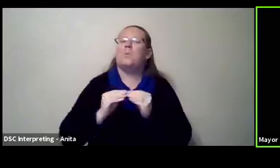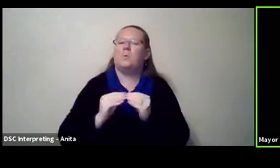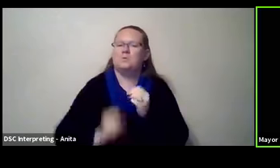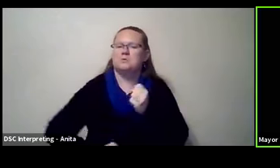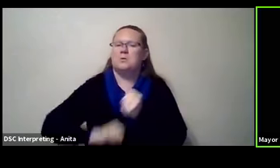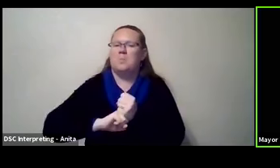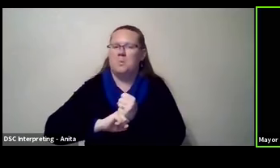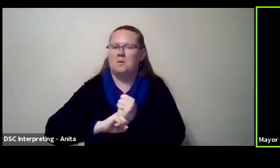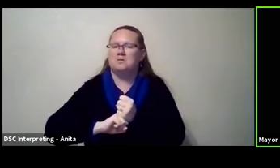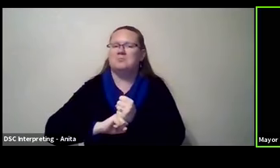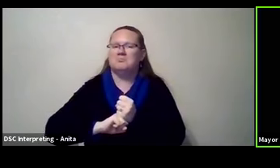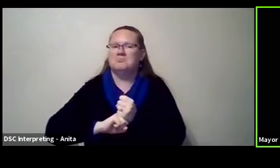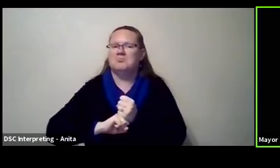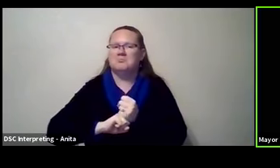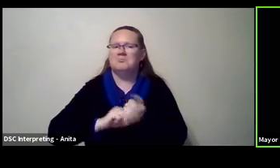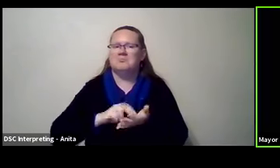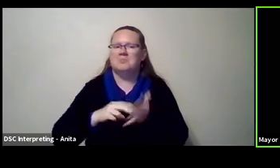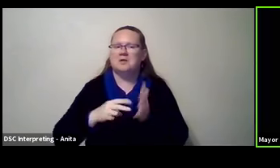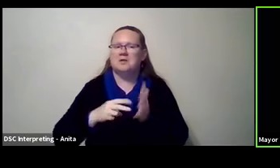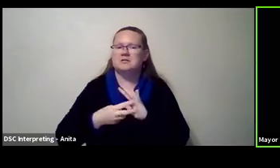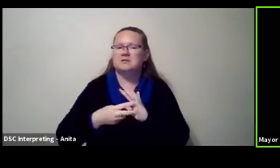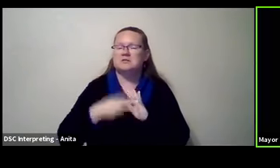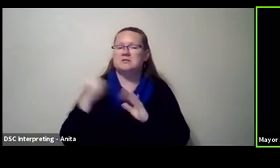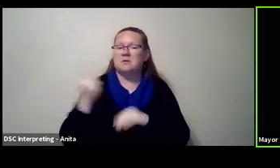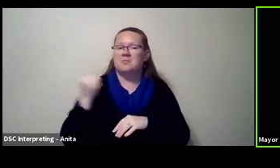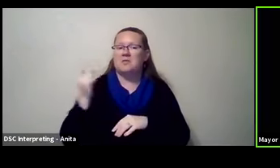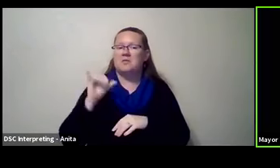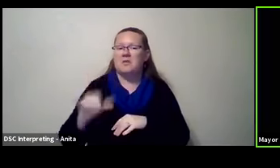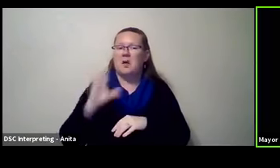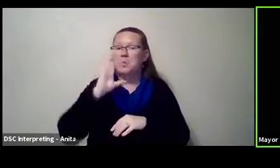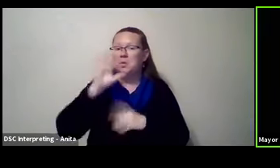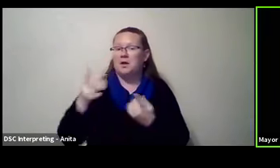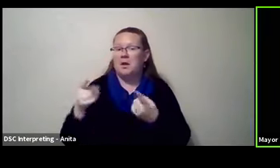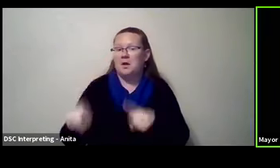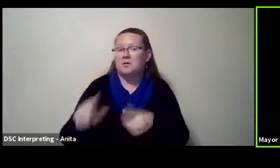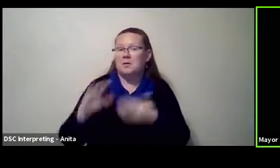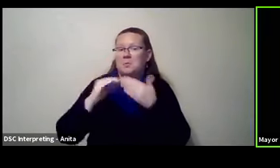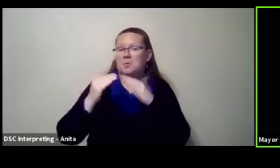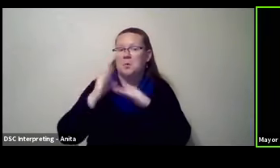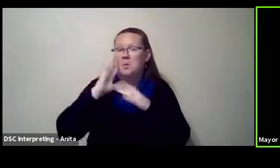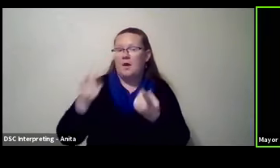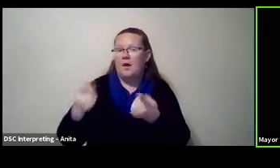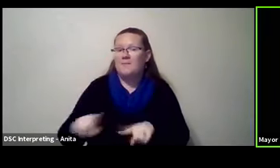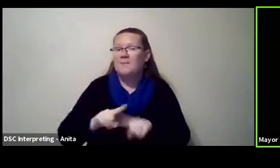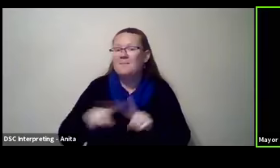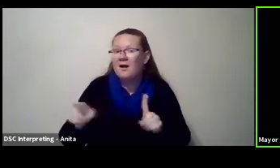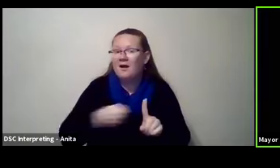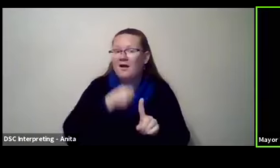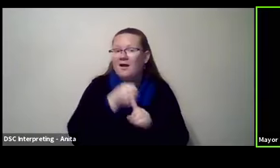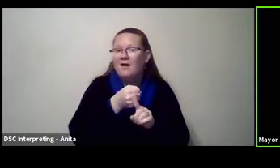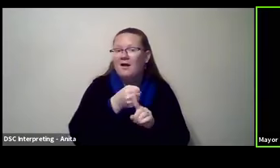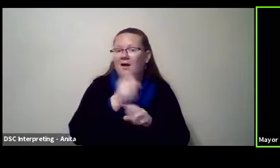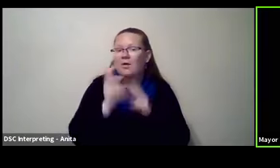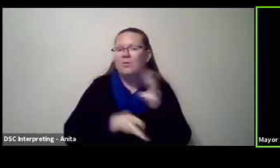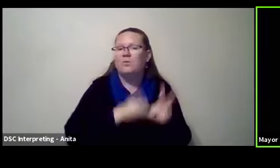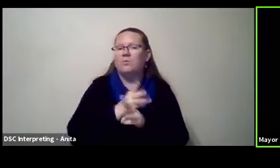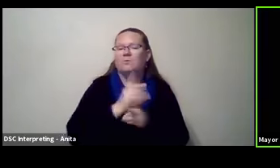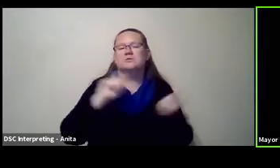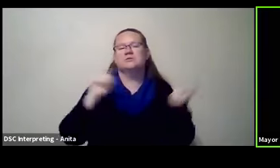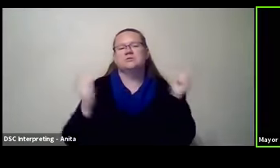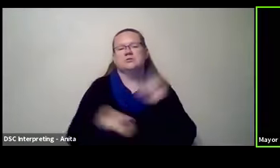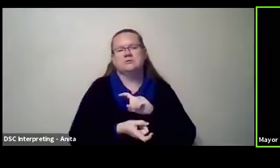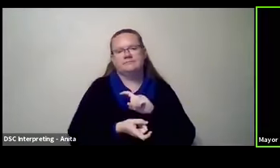that, uh, you know, it was, it was something that was going to happen until the world changed. And when the world changed